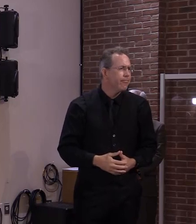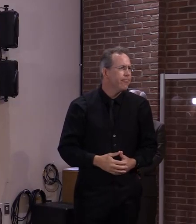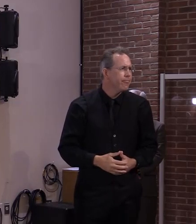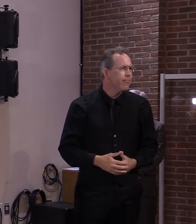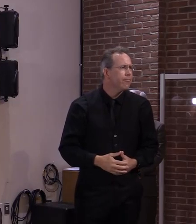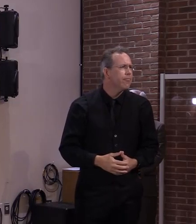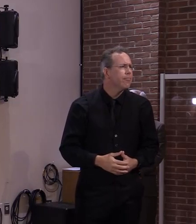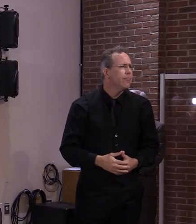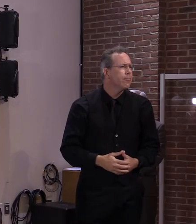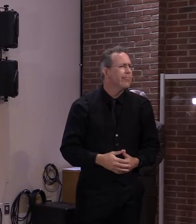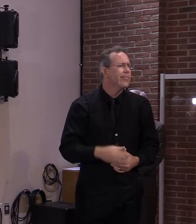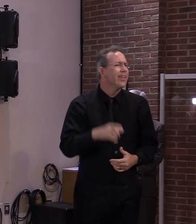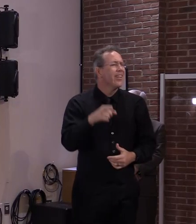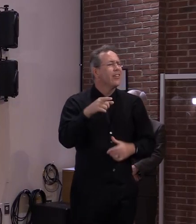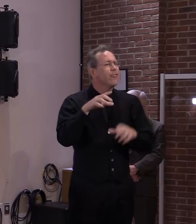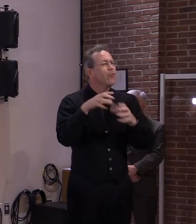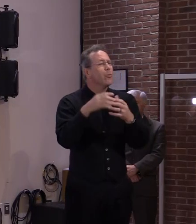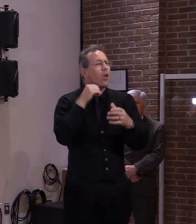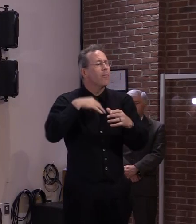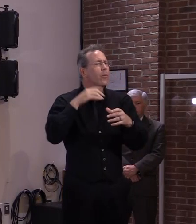Okay, great. Thank you very much.